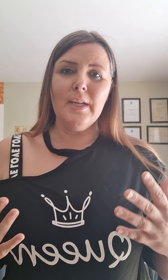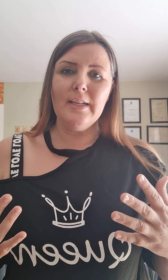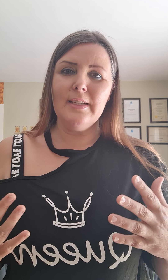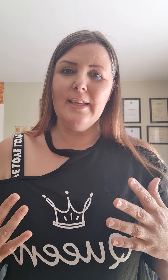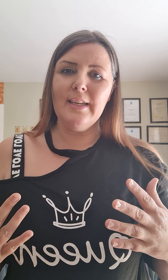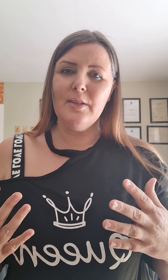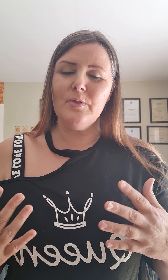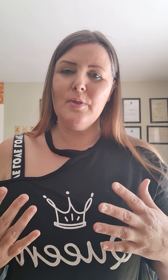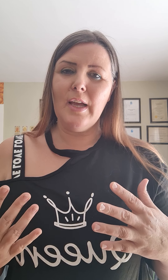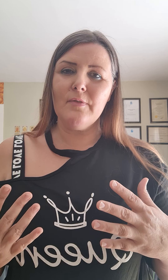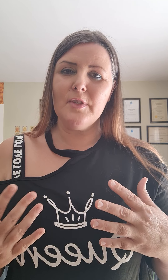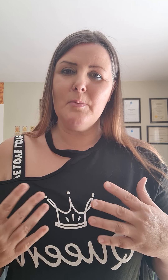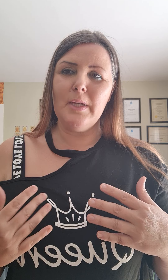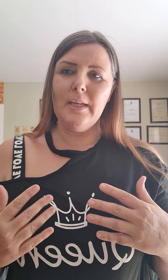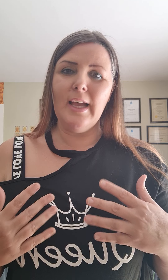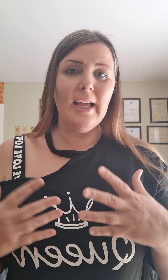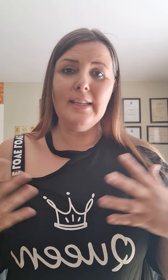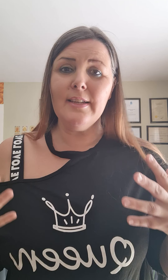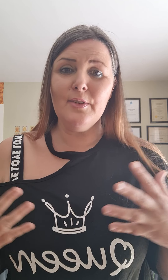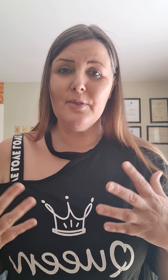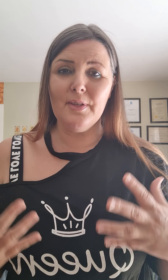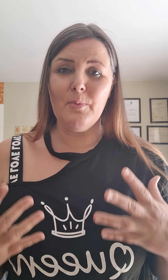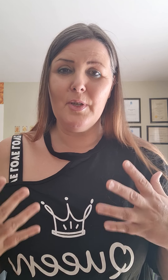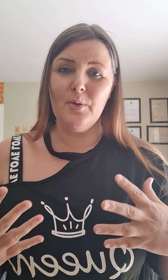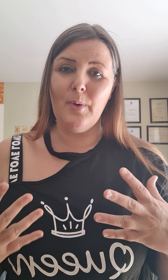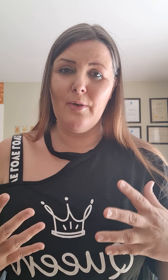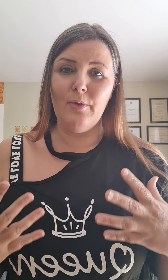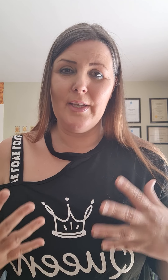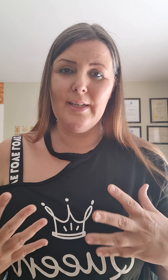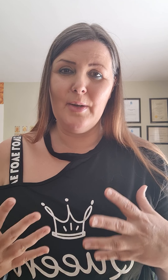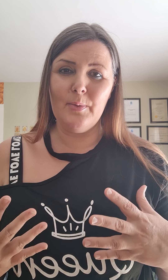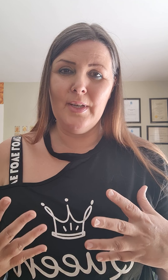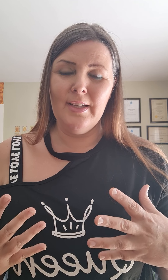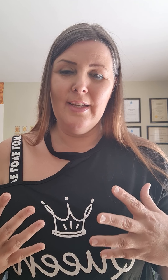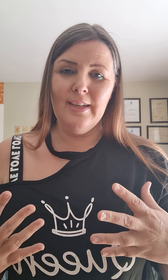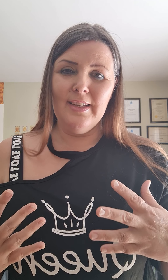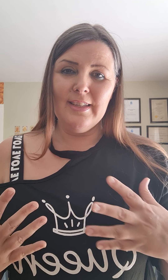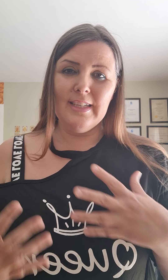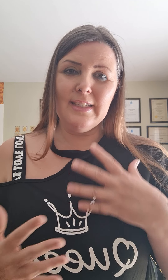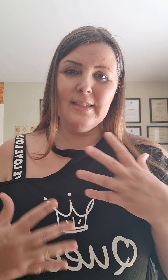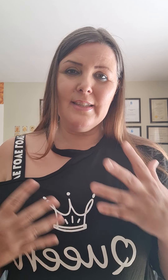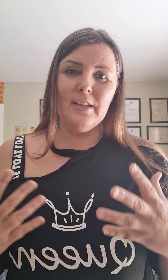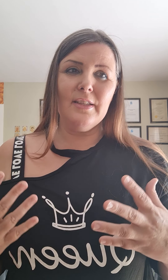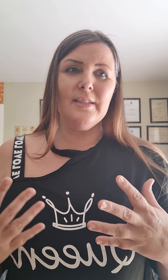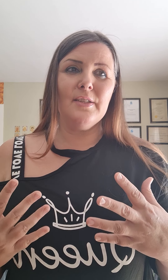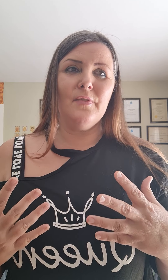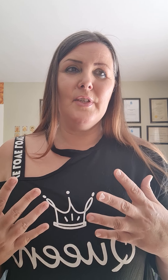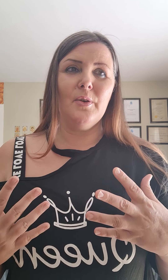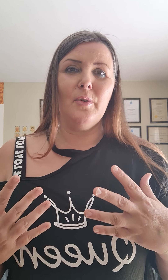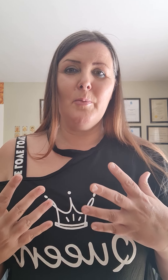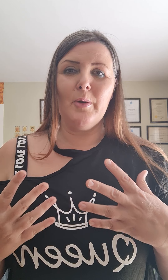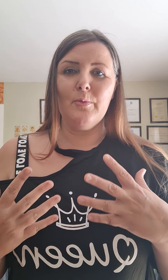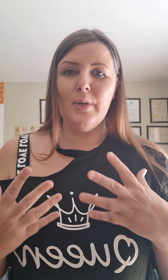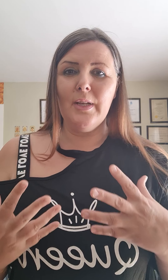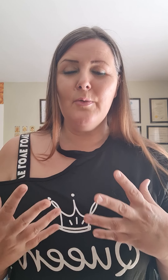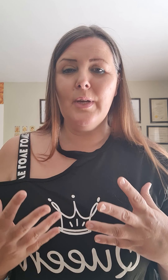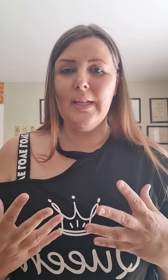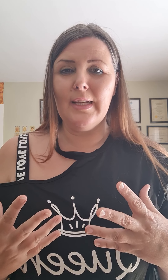anything you don't have to be anything understand what you are right now this is this is a video about really really